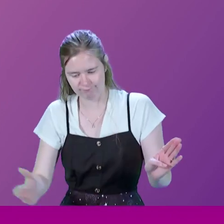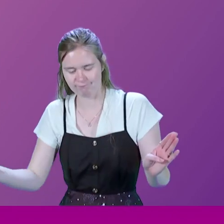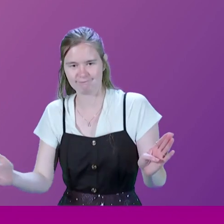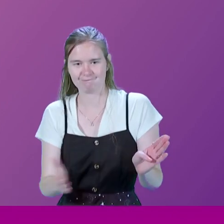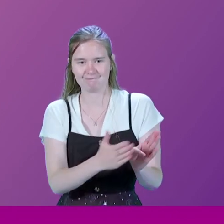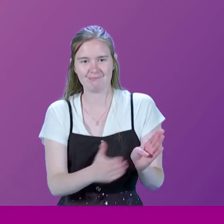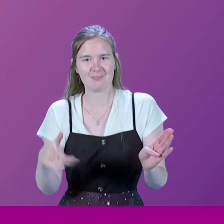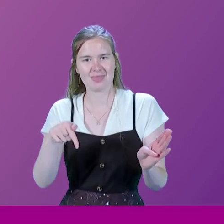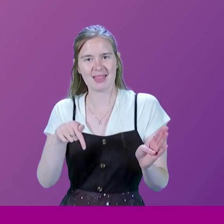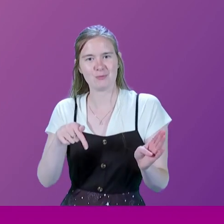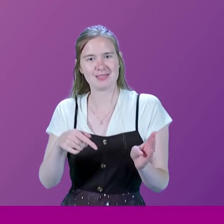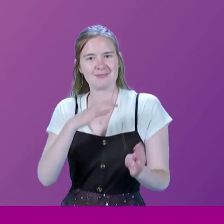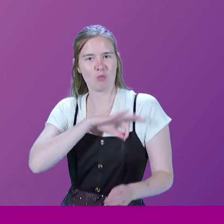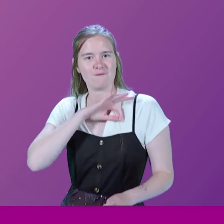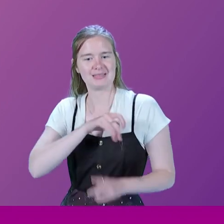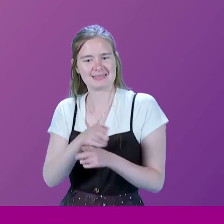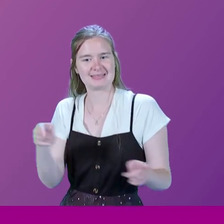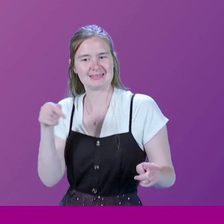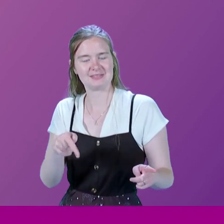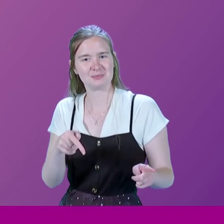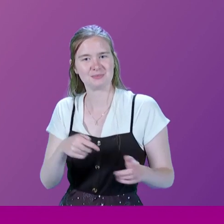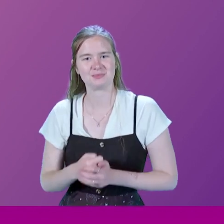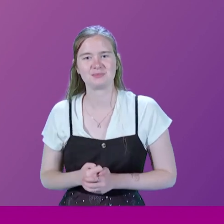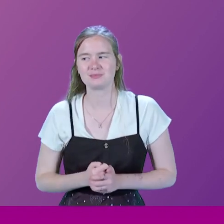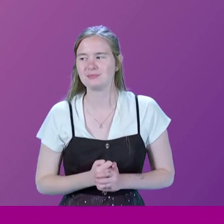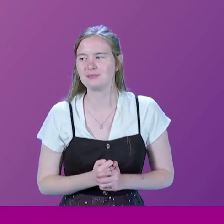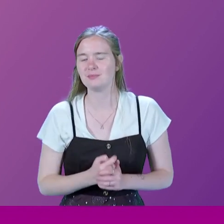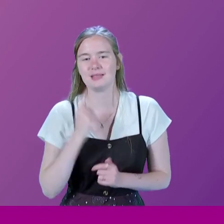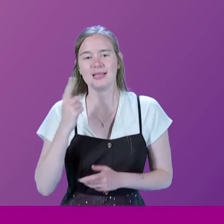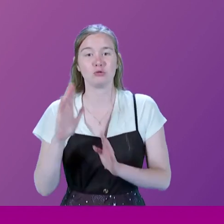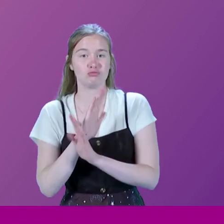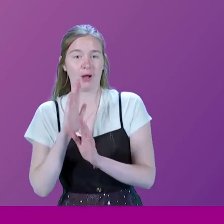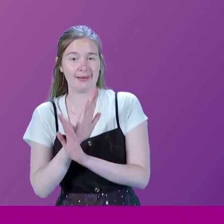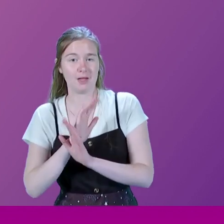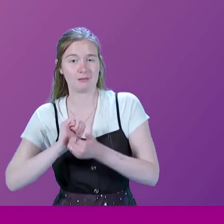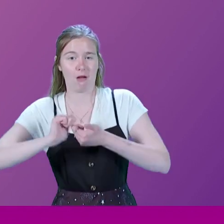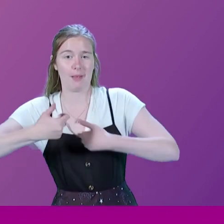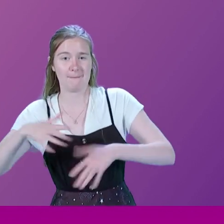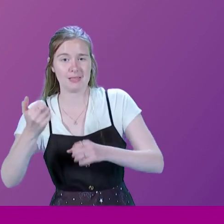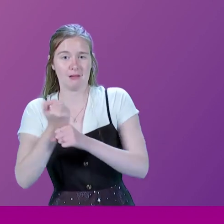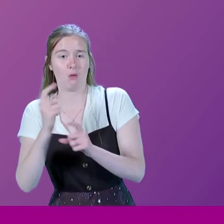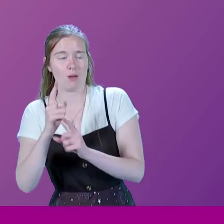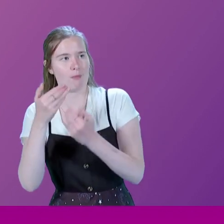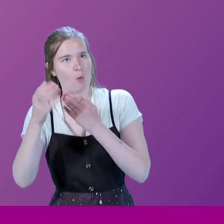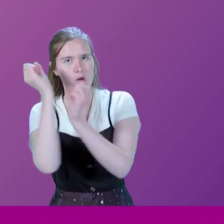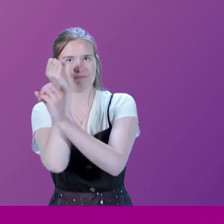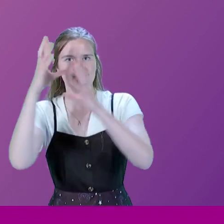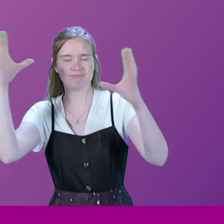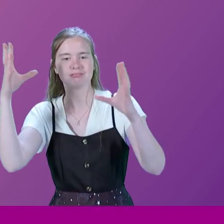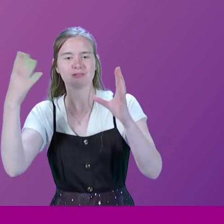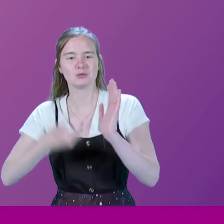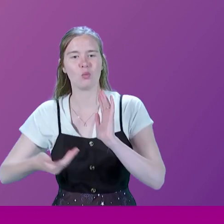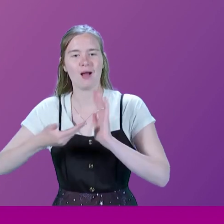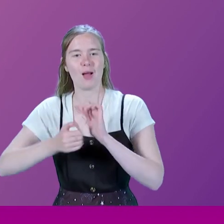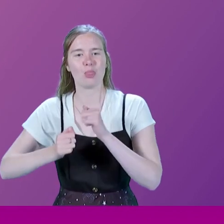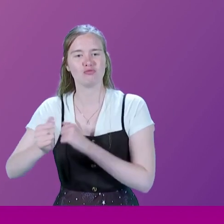That's where the profit was. And what I think the private companies did with much more imagination was to fill